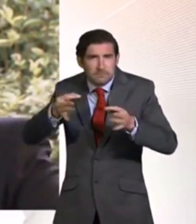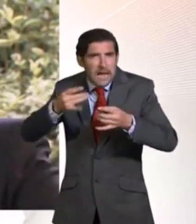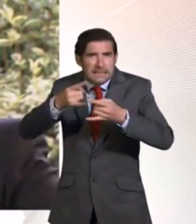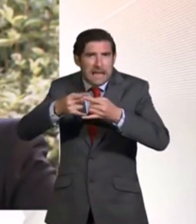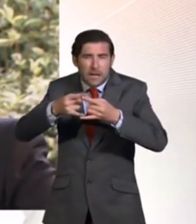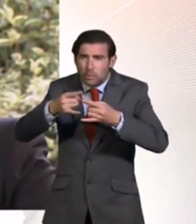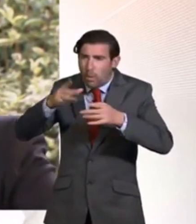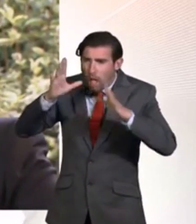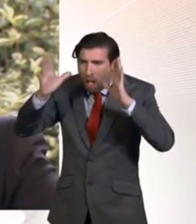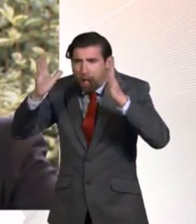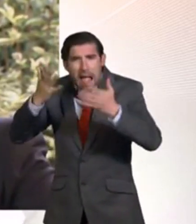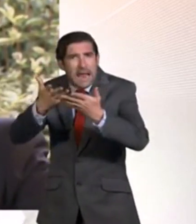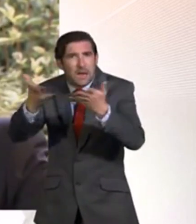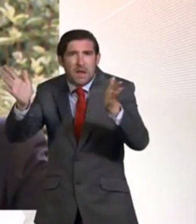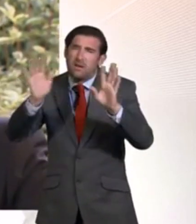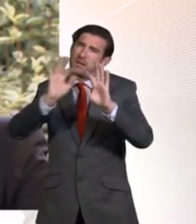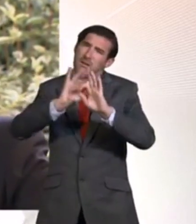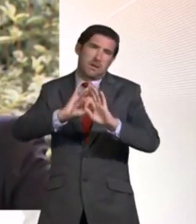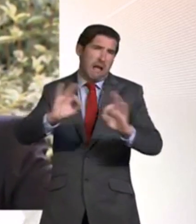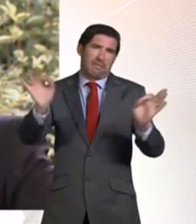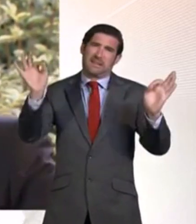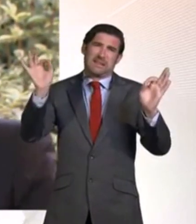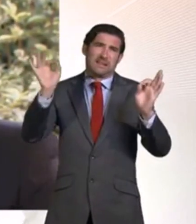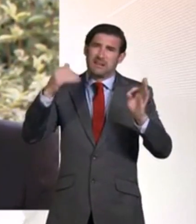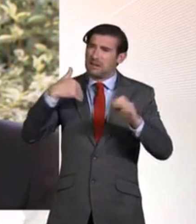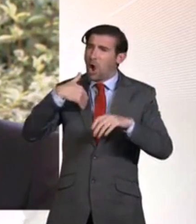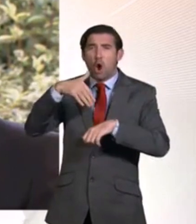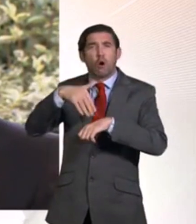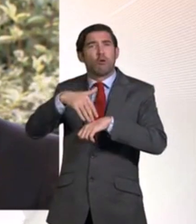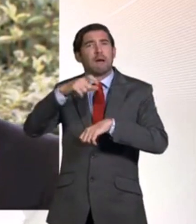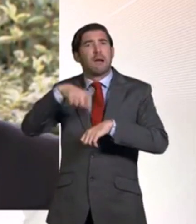certainly have not been engaged in criminality.